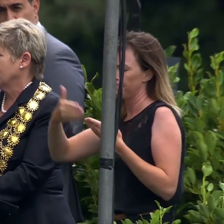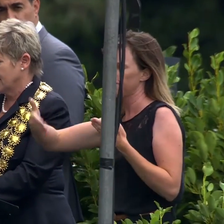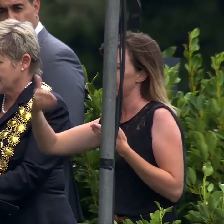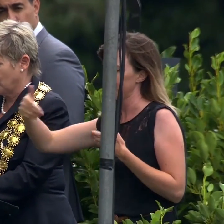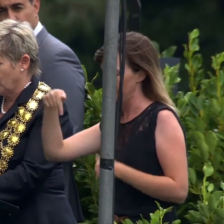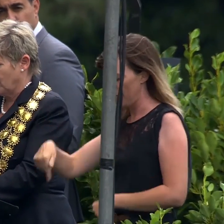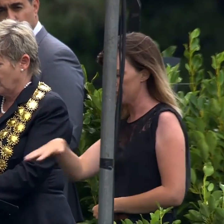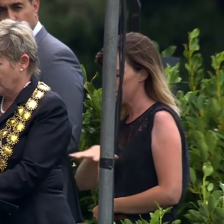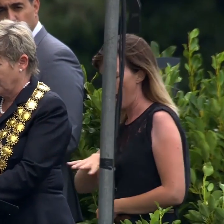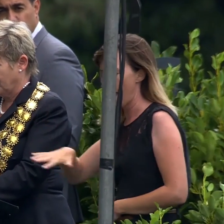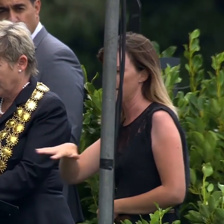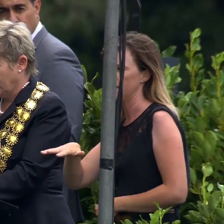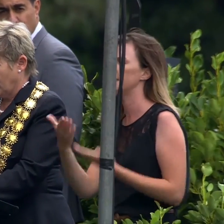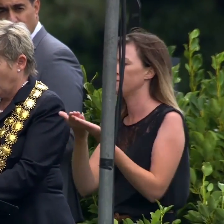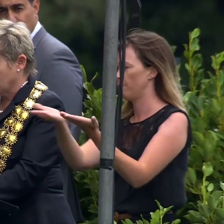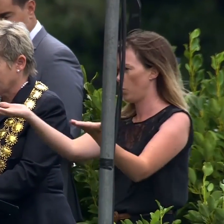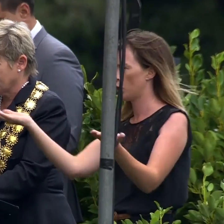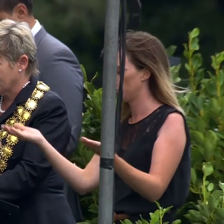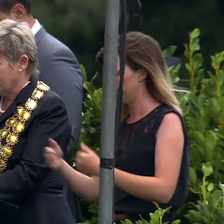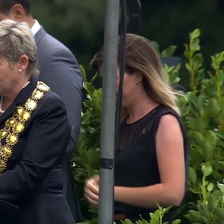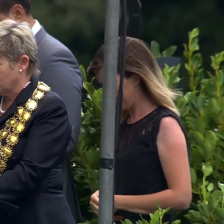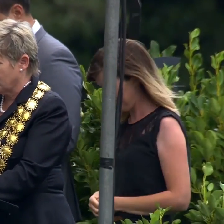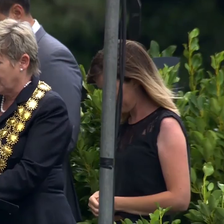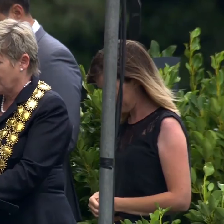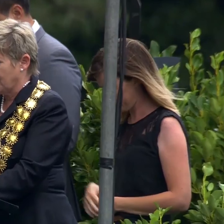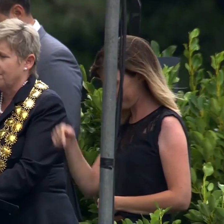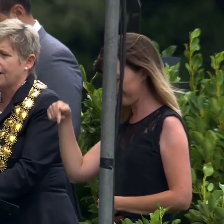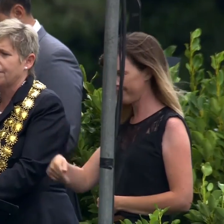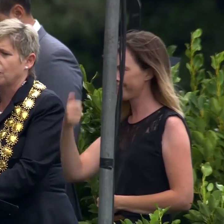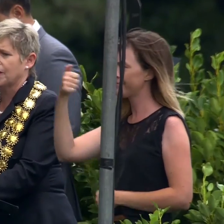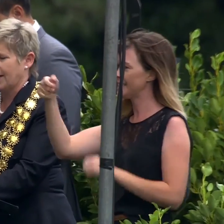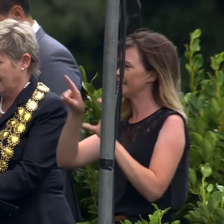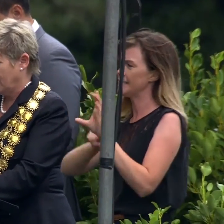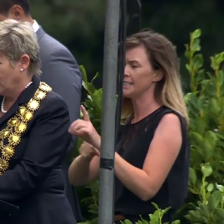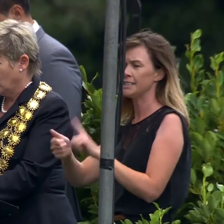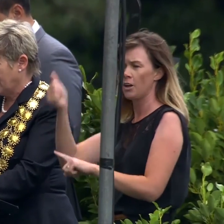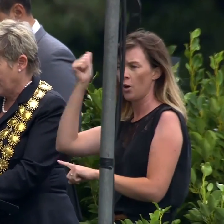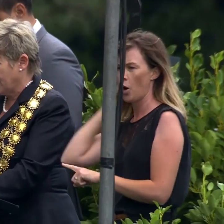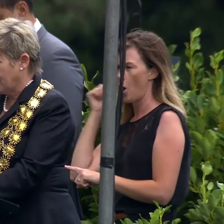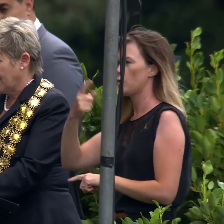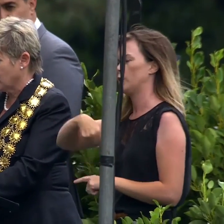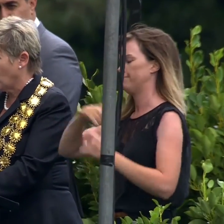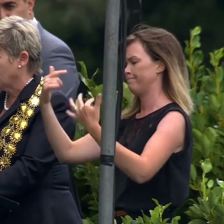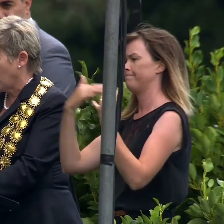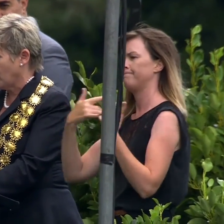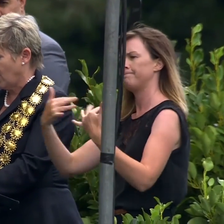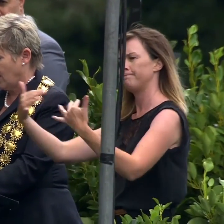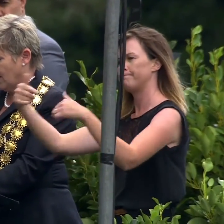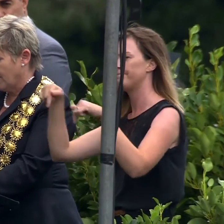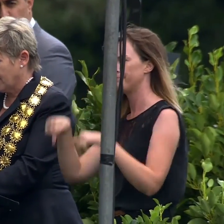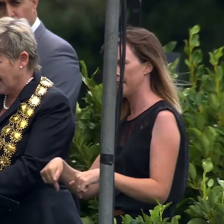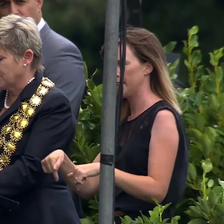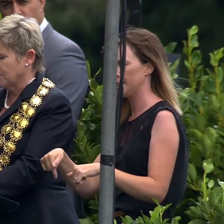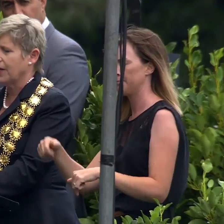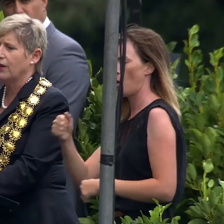is for you. On the sixth anniversary of that fateful day, we gather at Oemanawa,